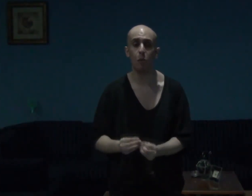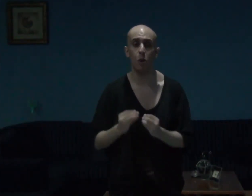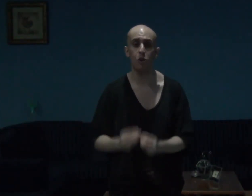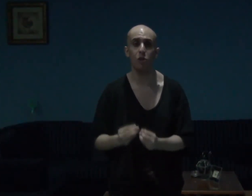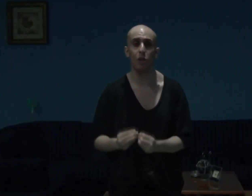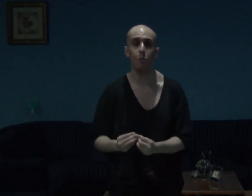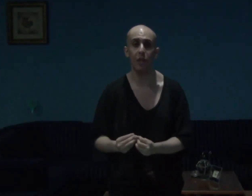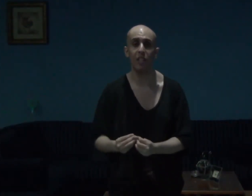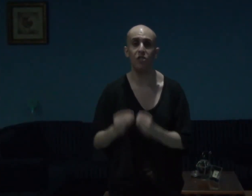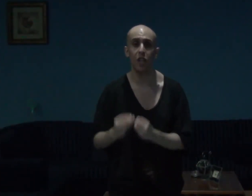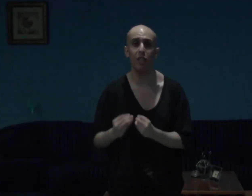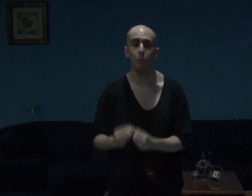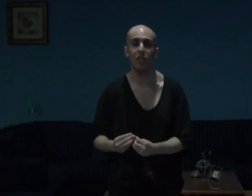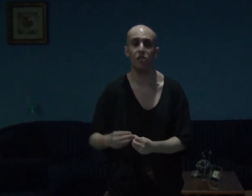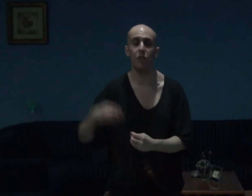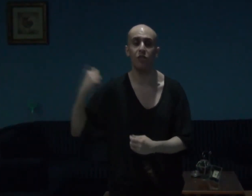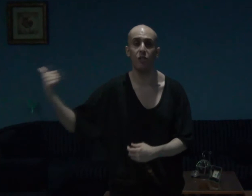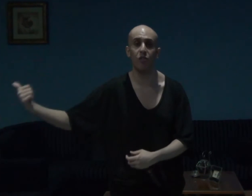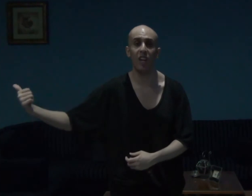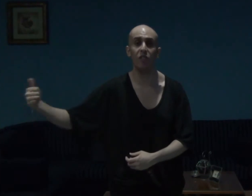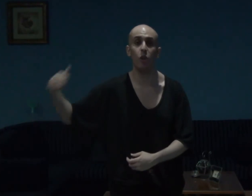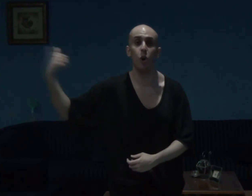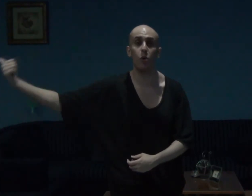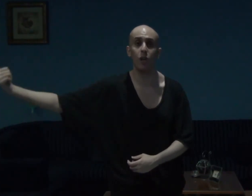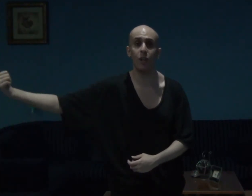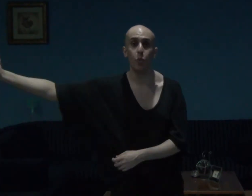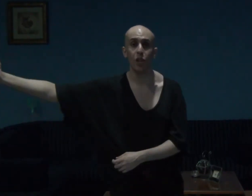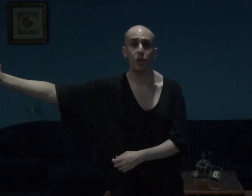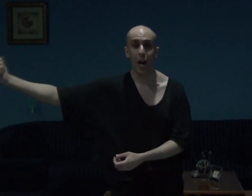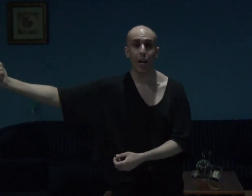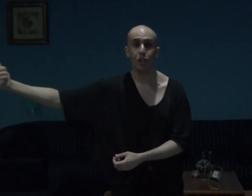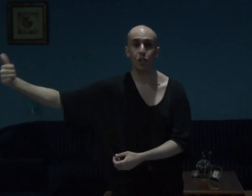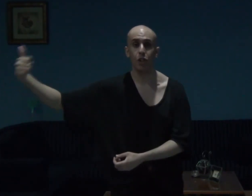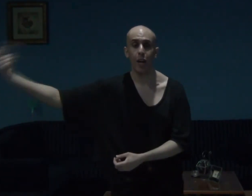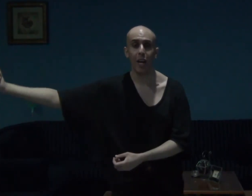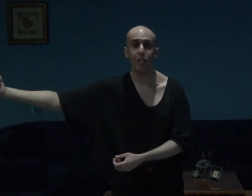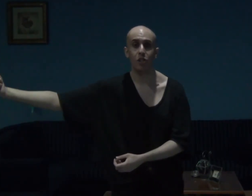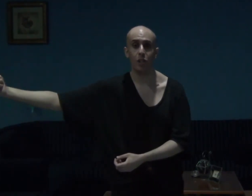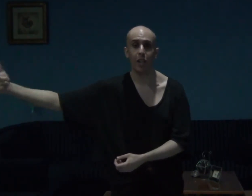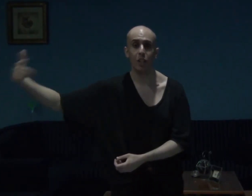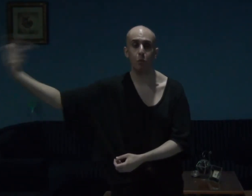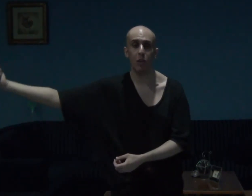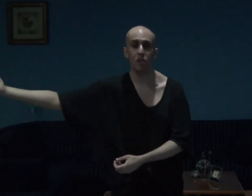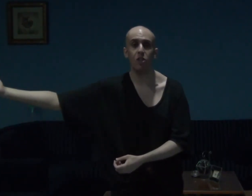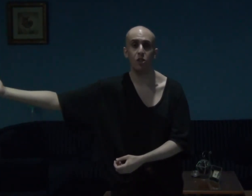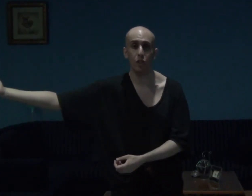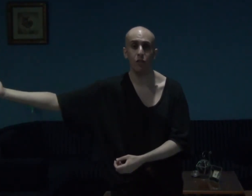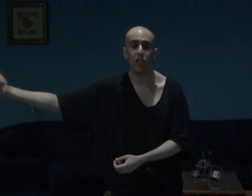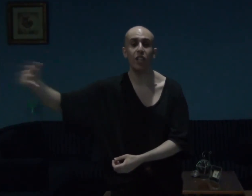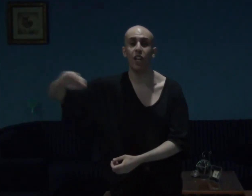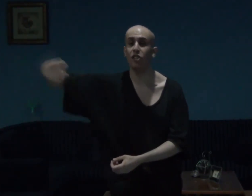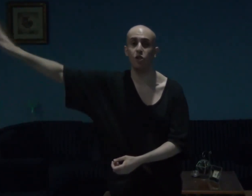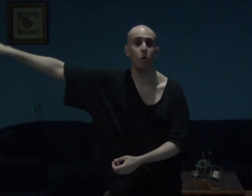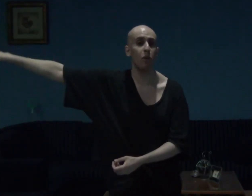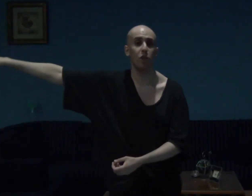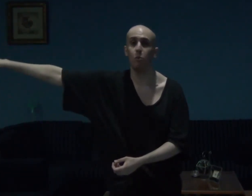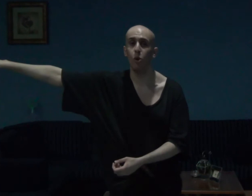also combines elements, survival horror, with, action, hack and slash, puzzle solving, and so much more,